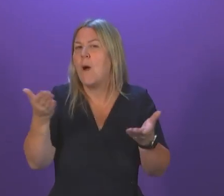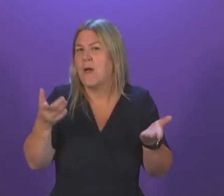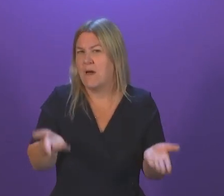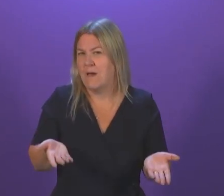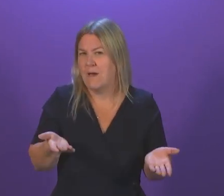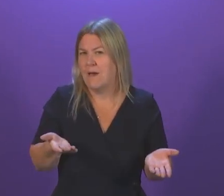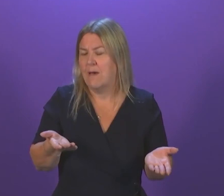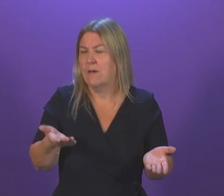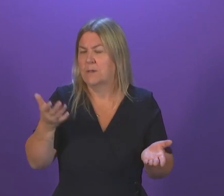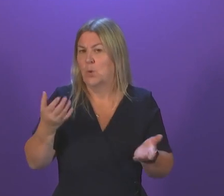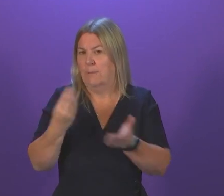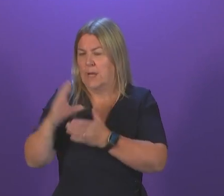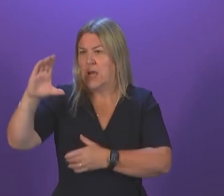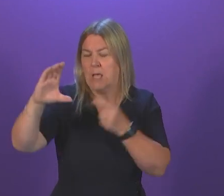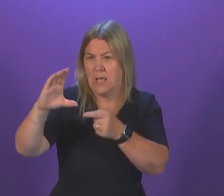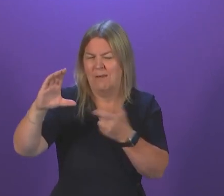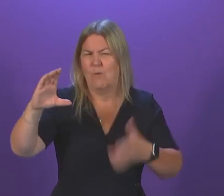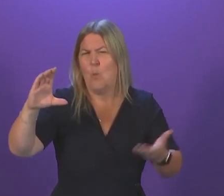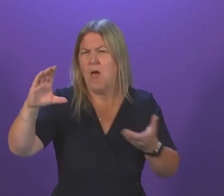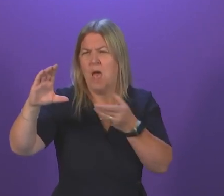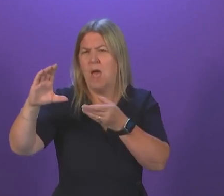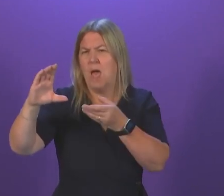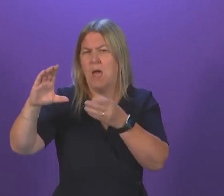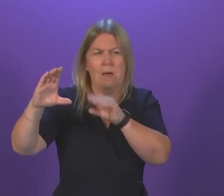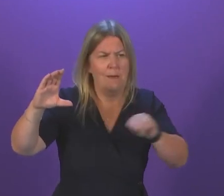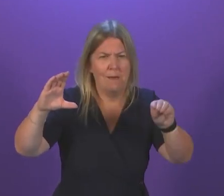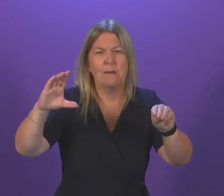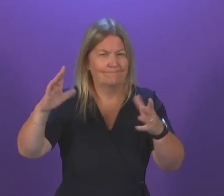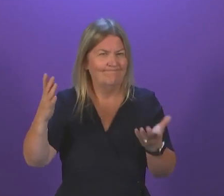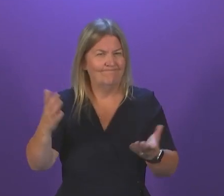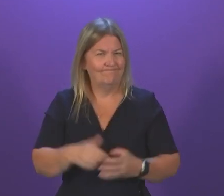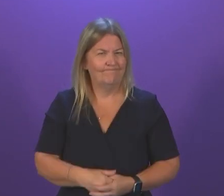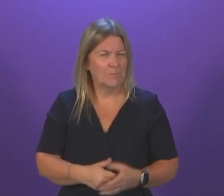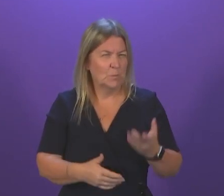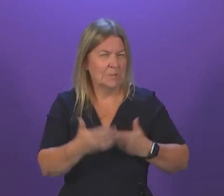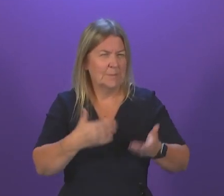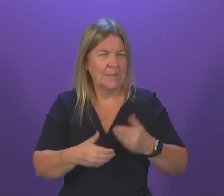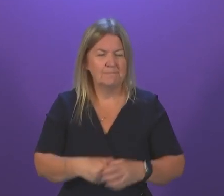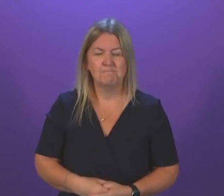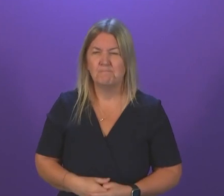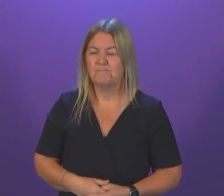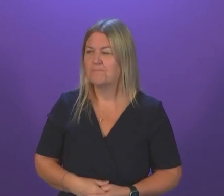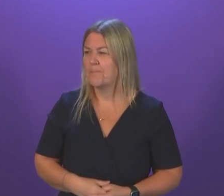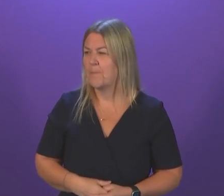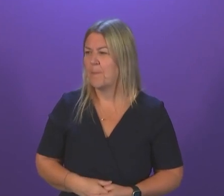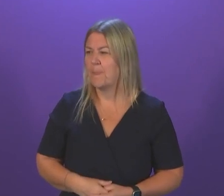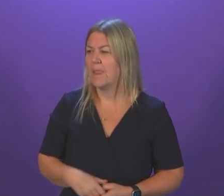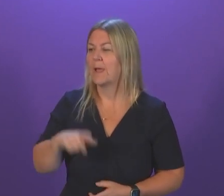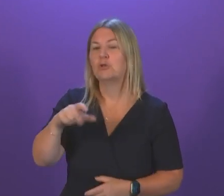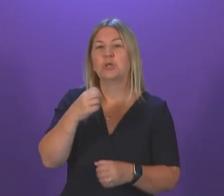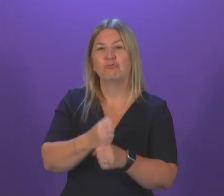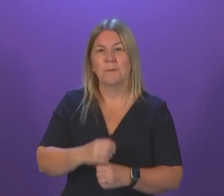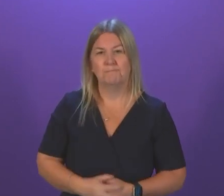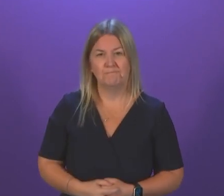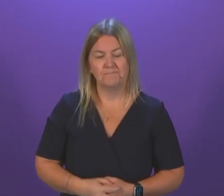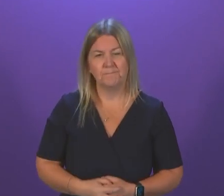offer is open to parties across the chamber. Christine Graham. Thank you. Thank you, Presidenting Officer. First Minister, I refer